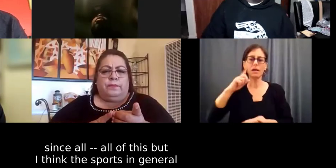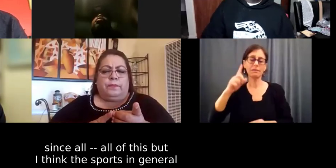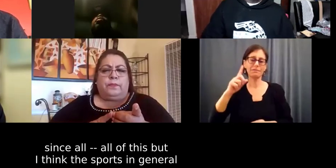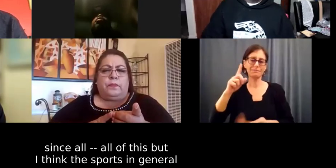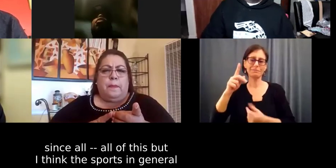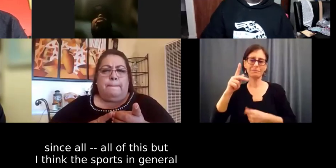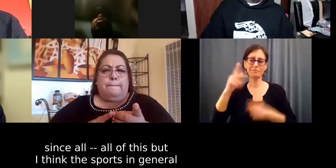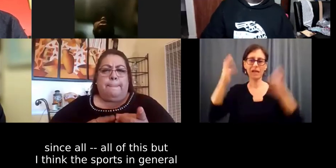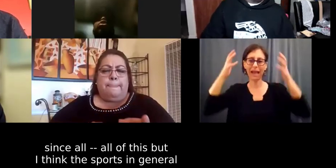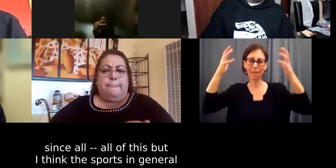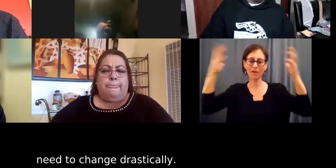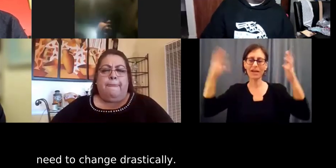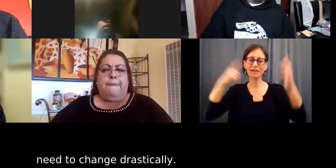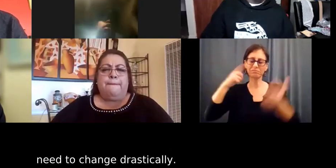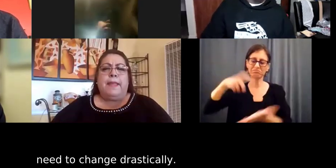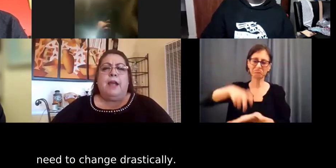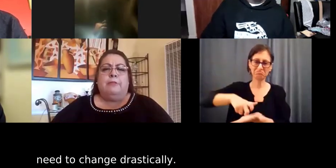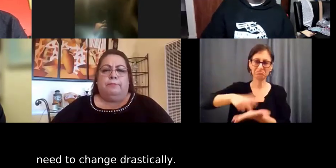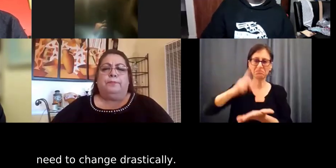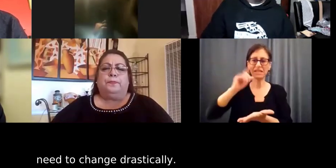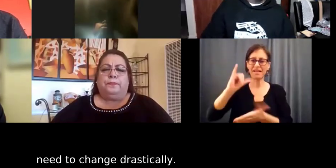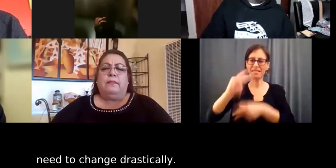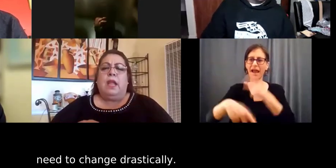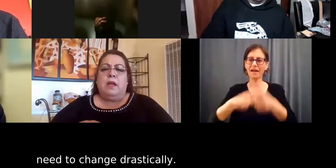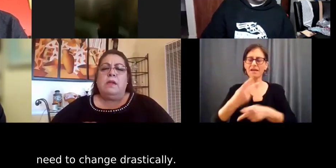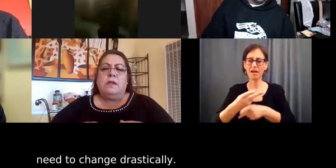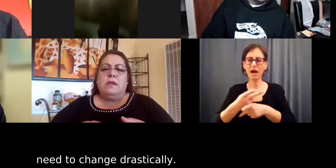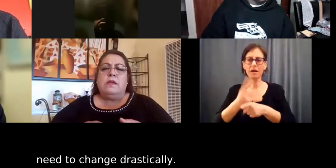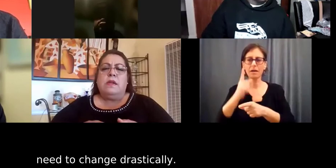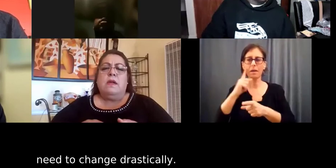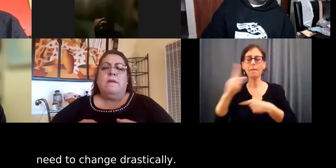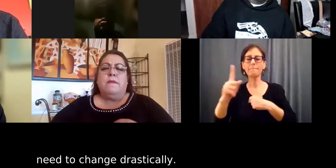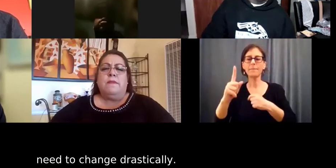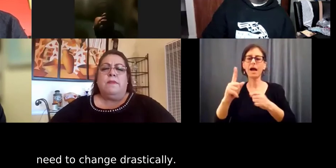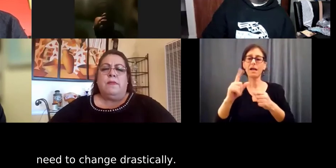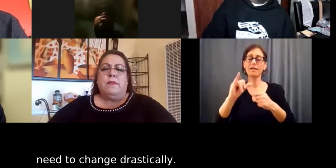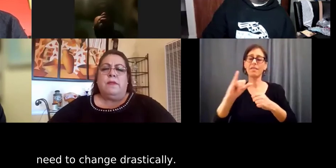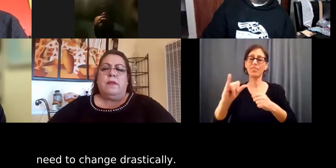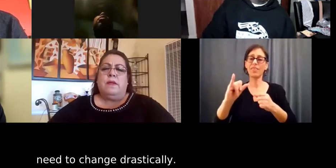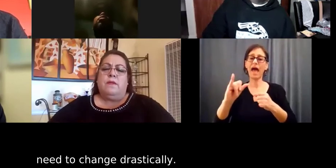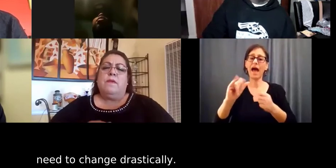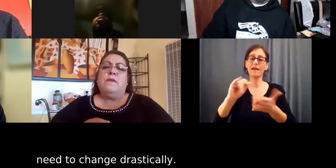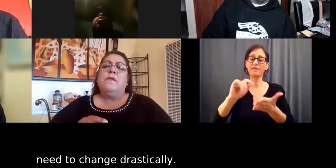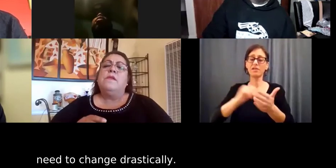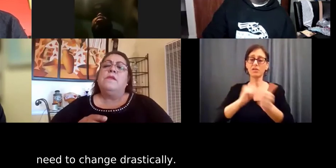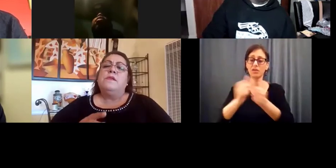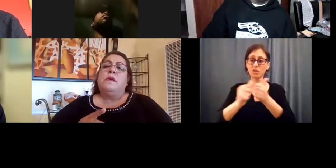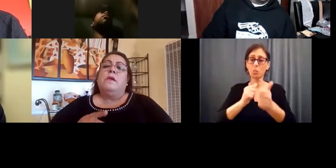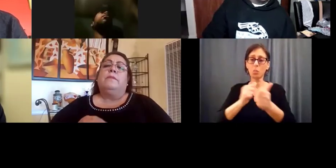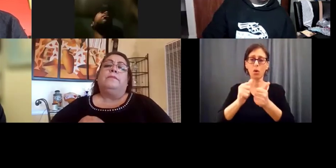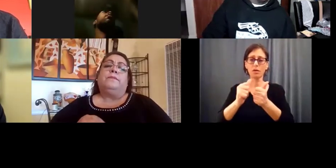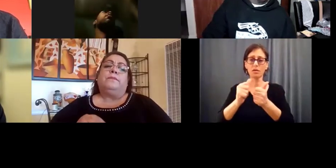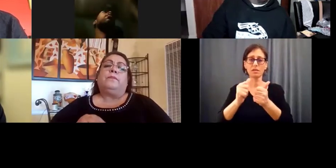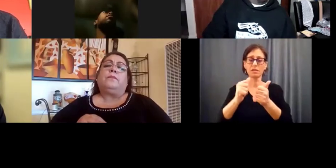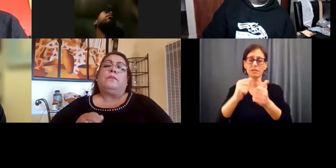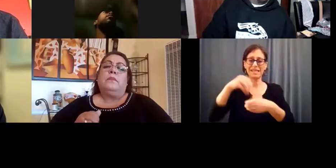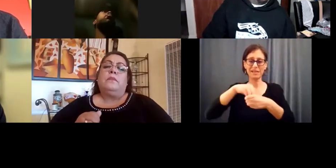of this but i think i think the sport training in general needs to change drastically